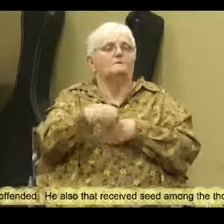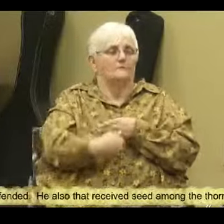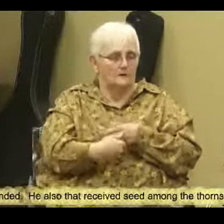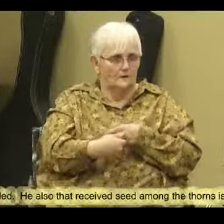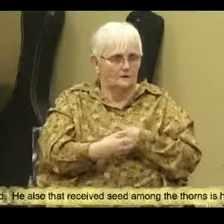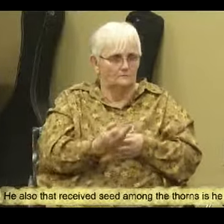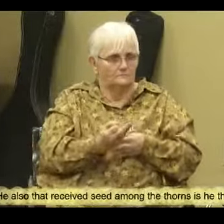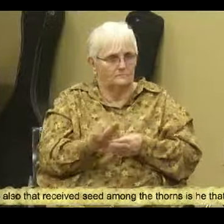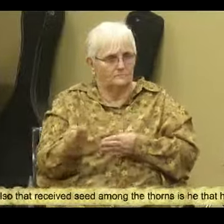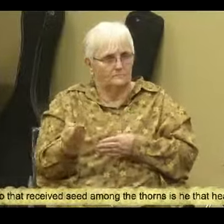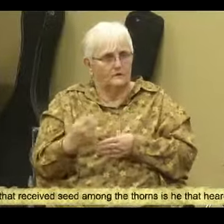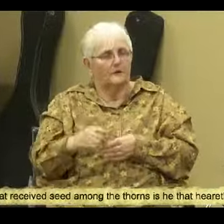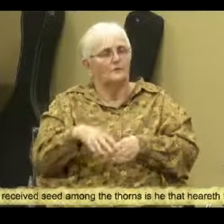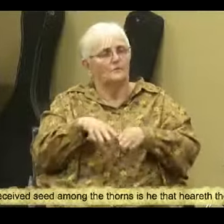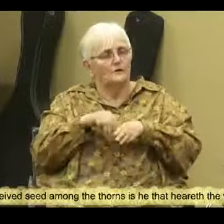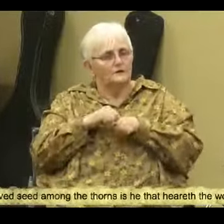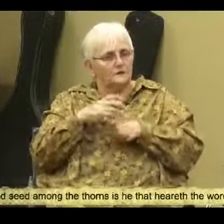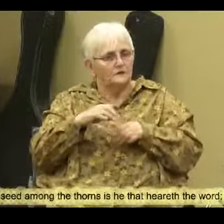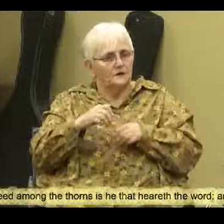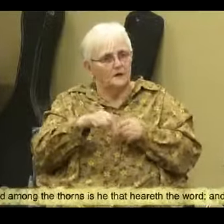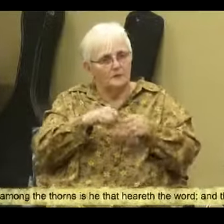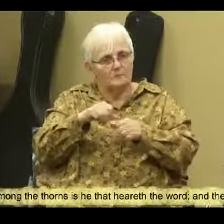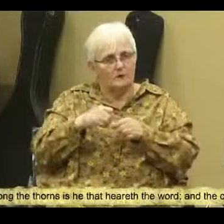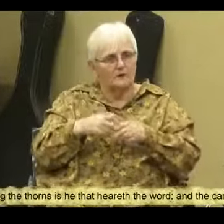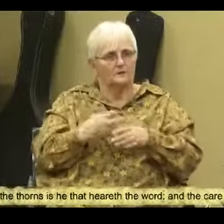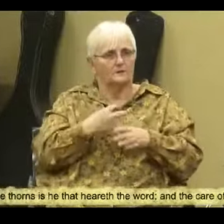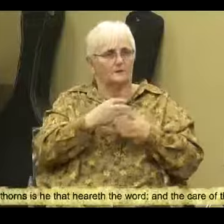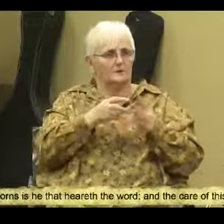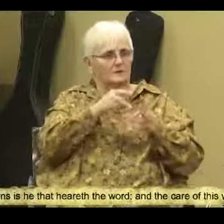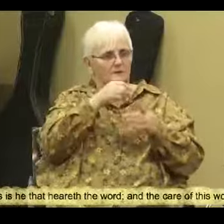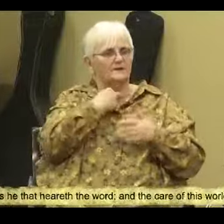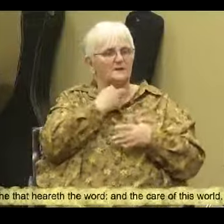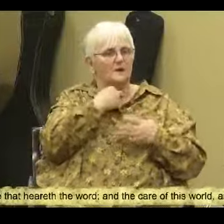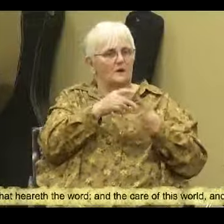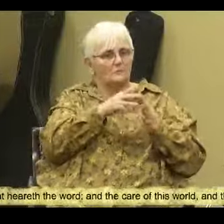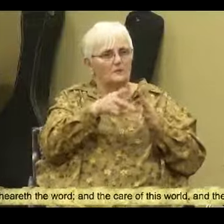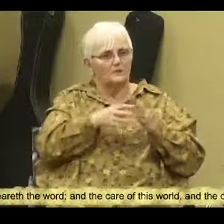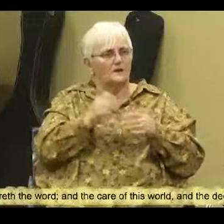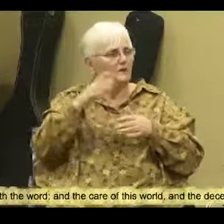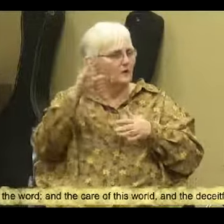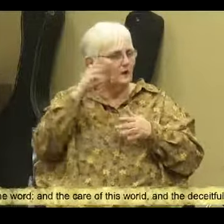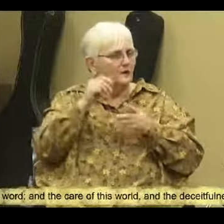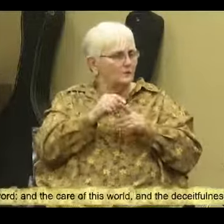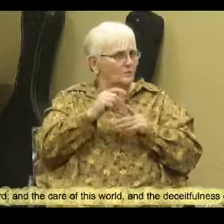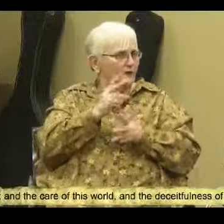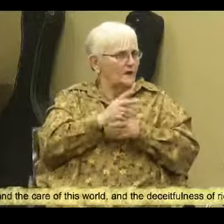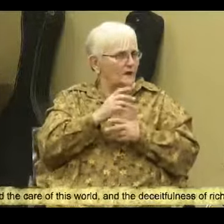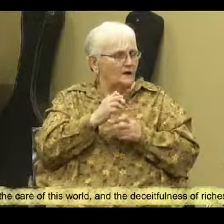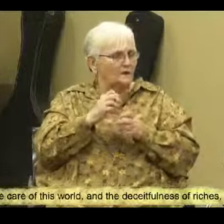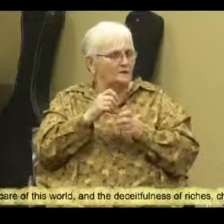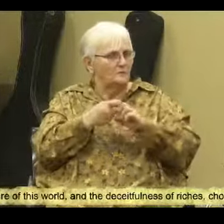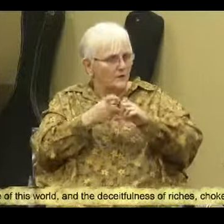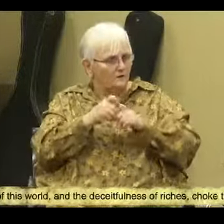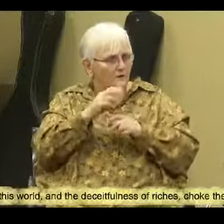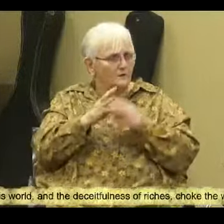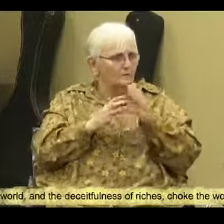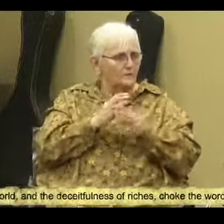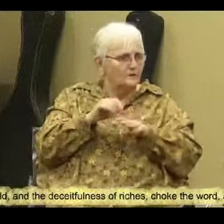Now he who receives seed among the thorns is he who hears the word. And the cares of this world and the deceitfulness of the